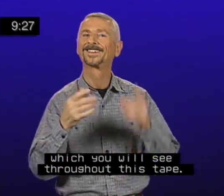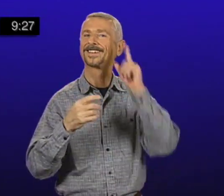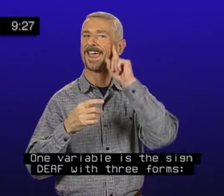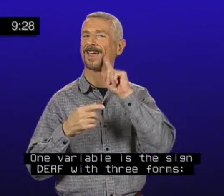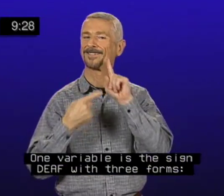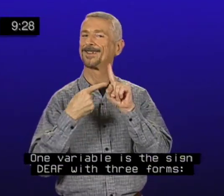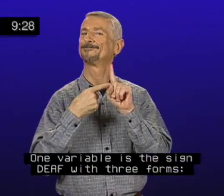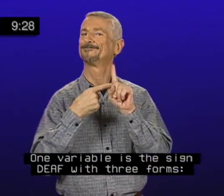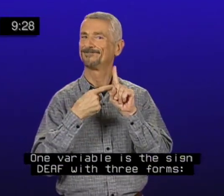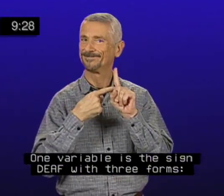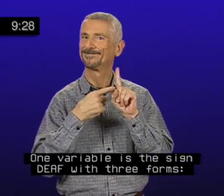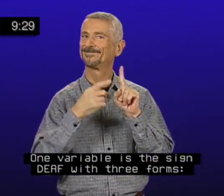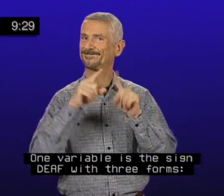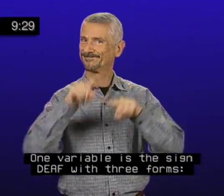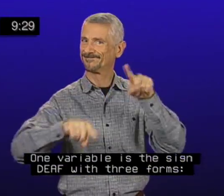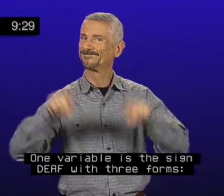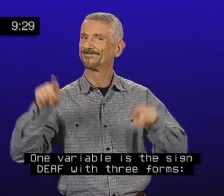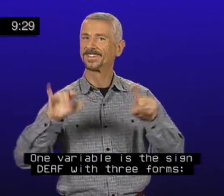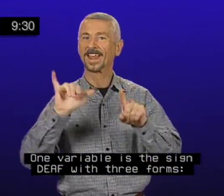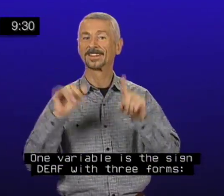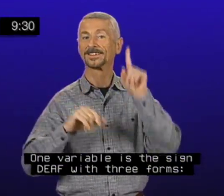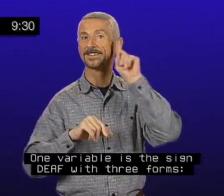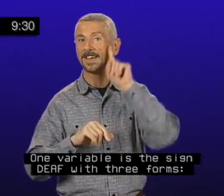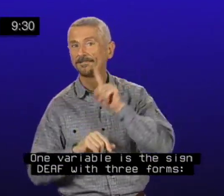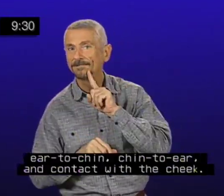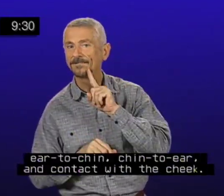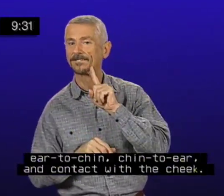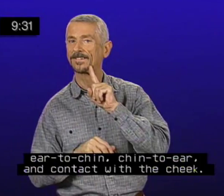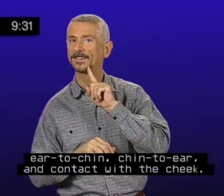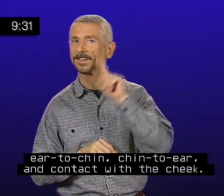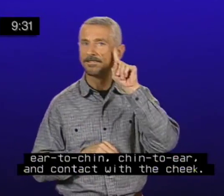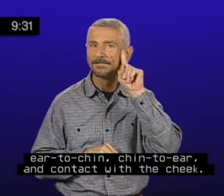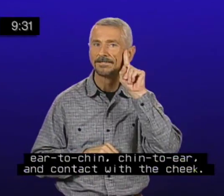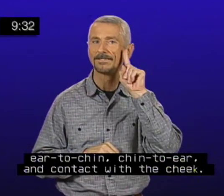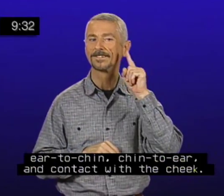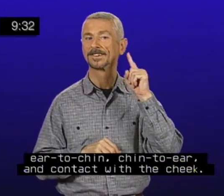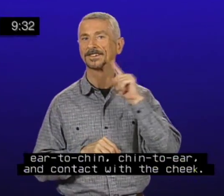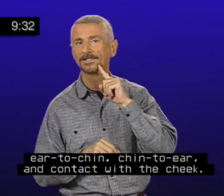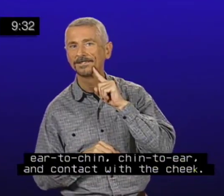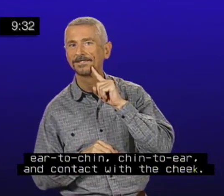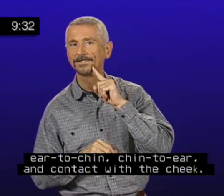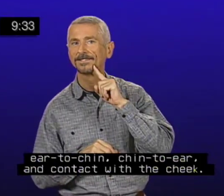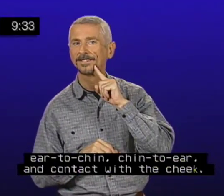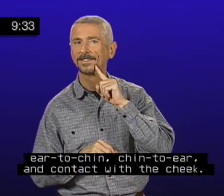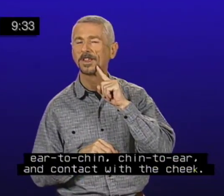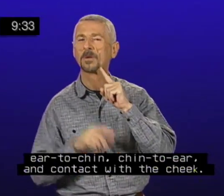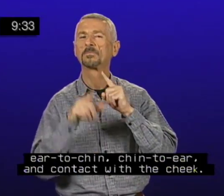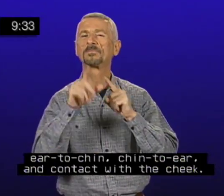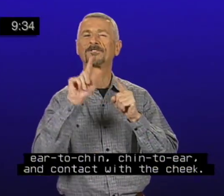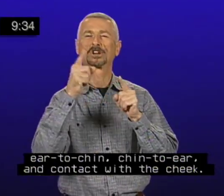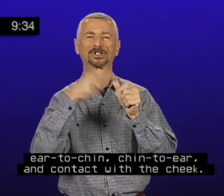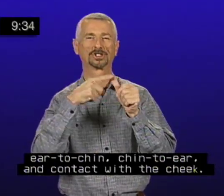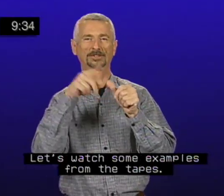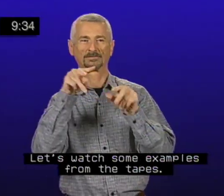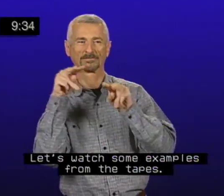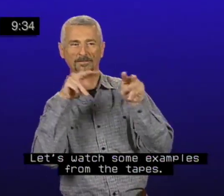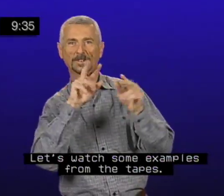is the sign deaf with three forms, ear to chin, chin to ear, and contact with the cheek. Let's watch some